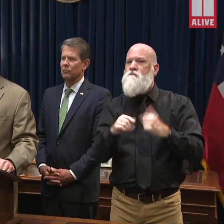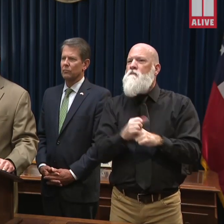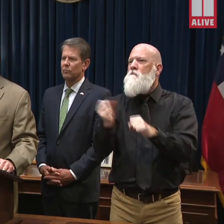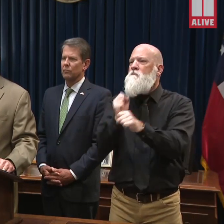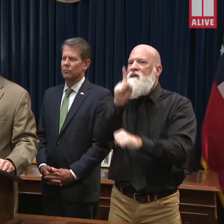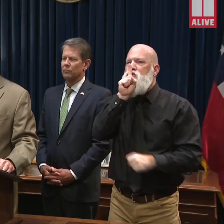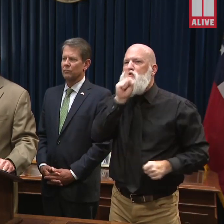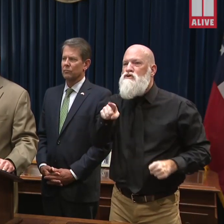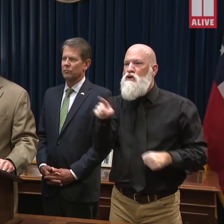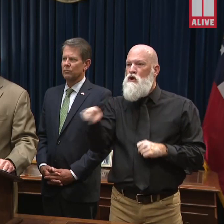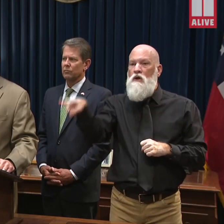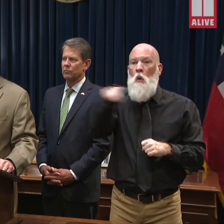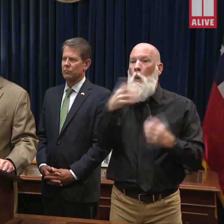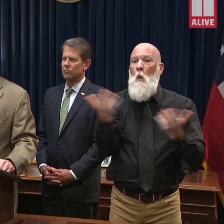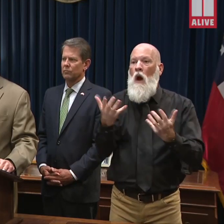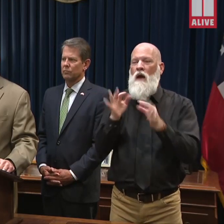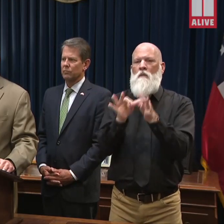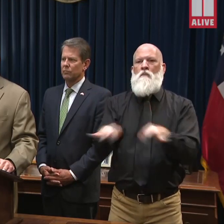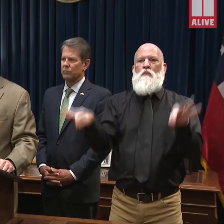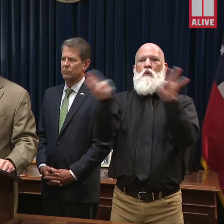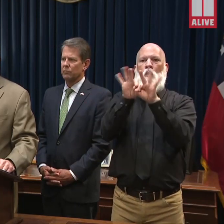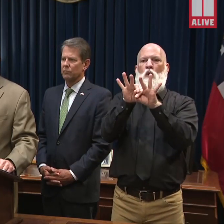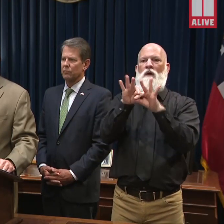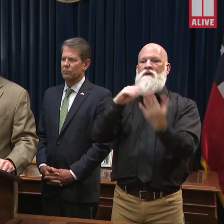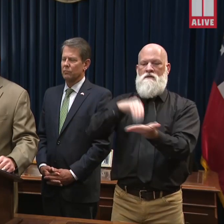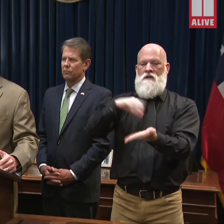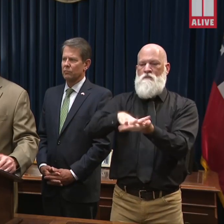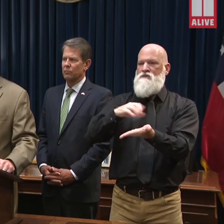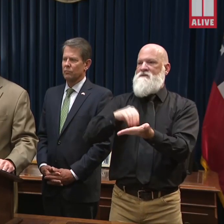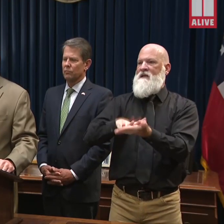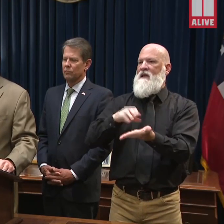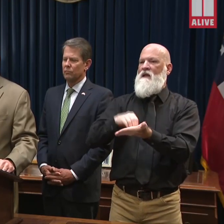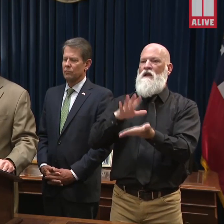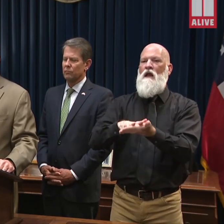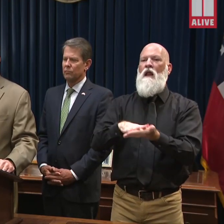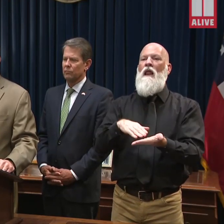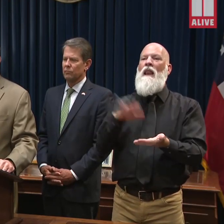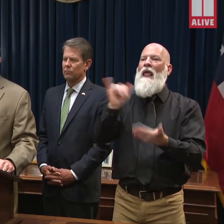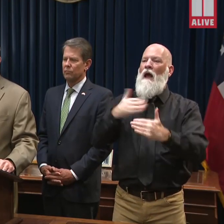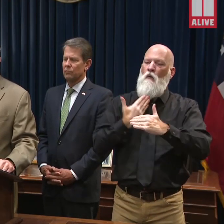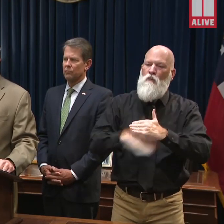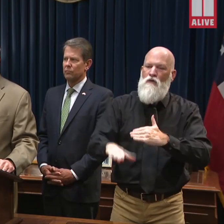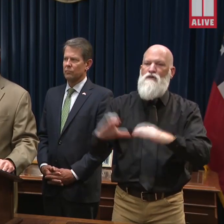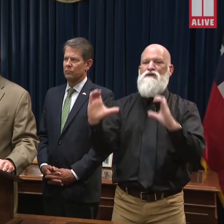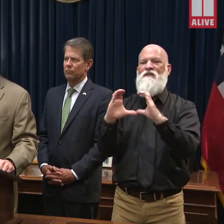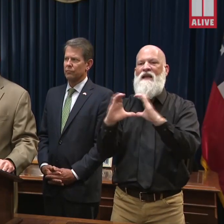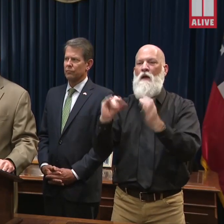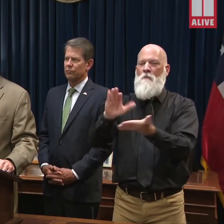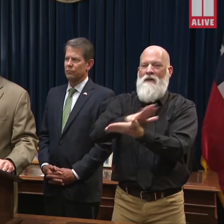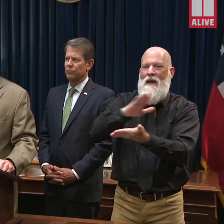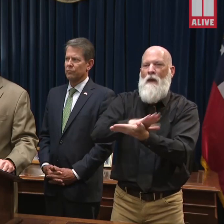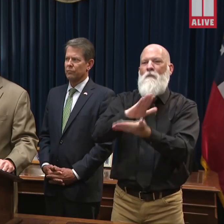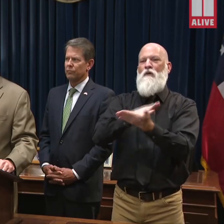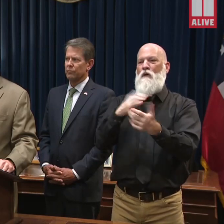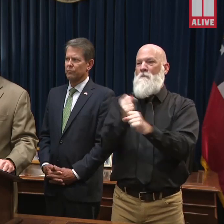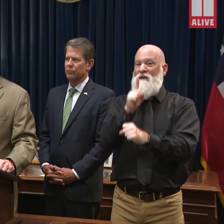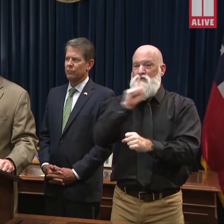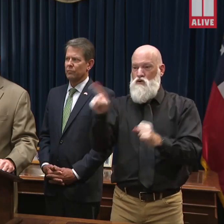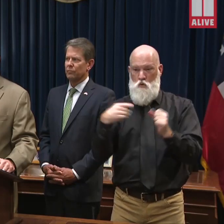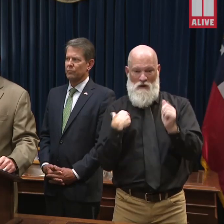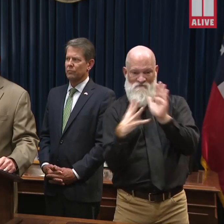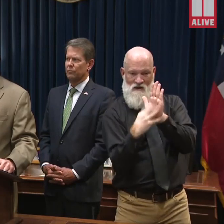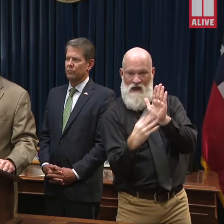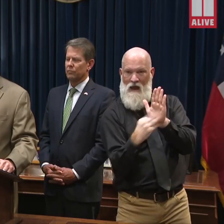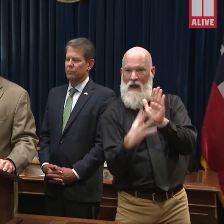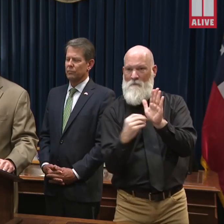copies of their insurance information, obviously things that the people in the coastal parts of Georgia are very